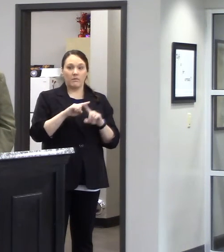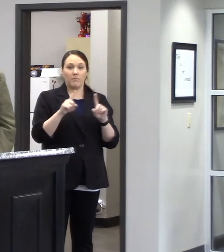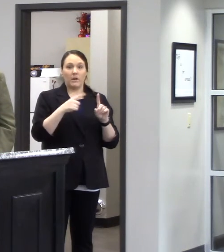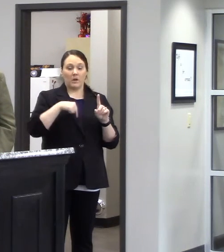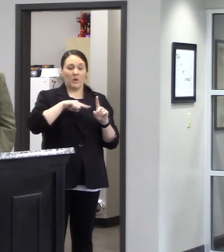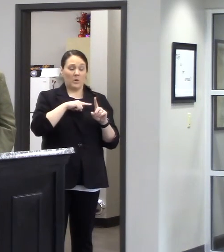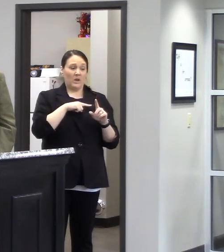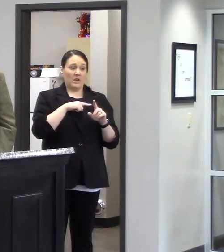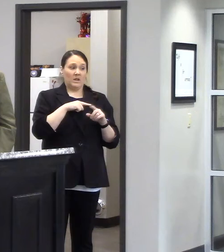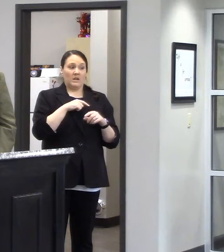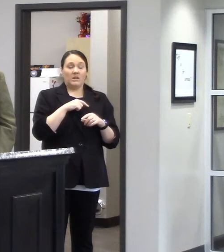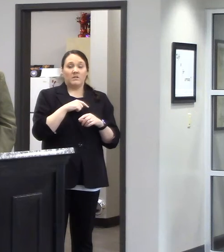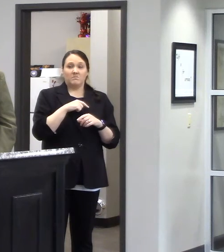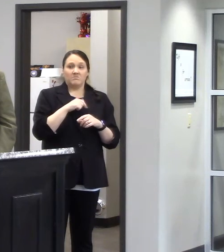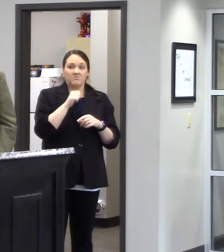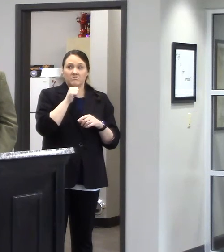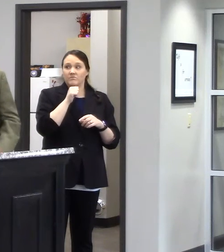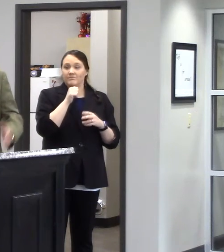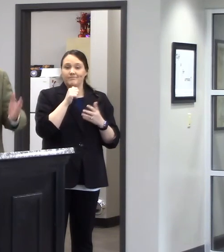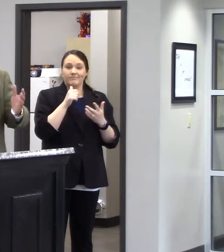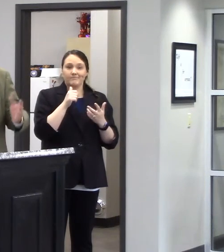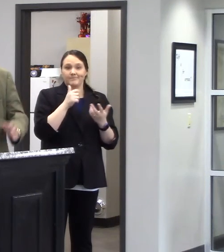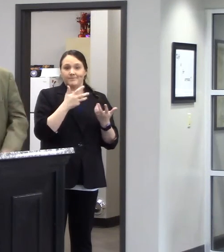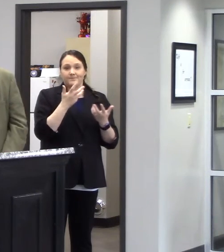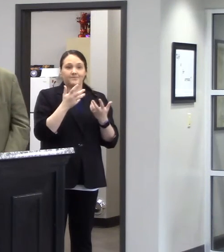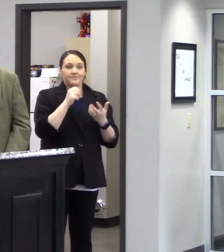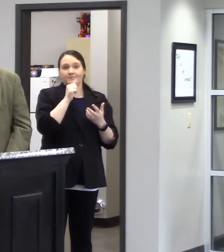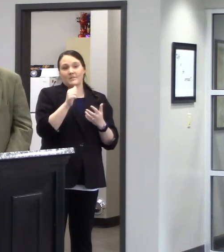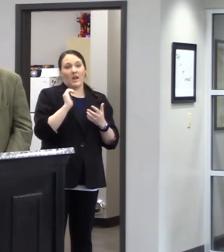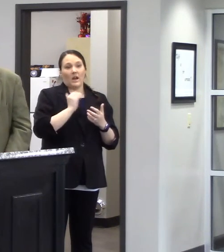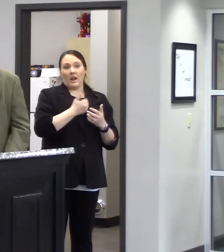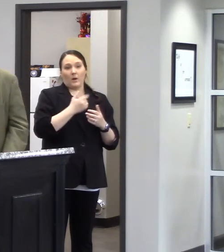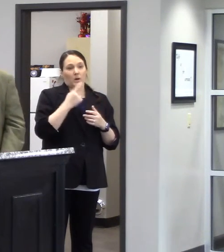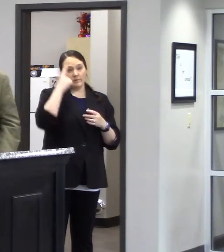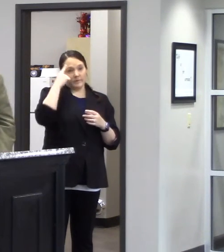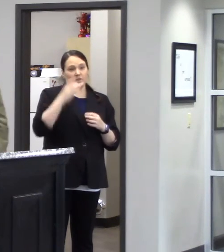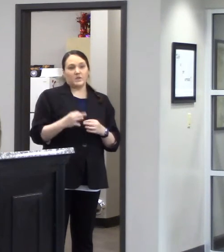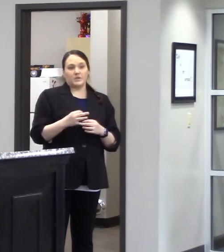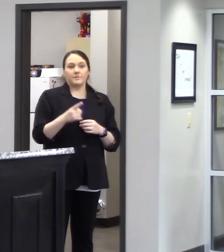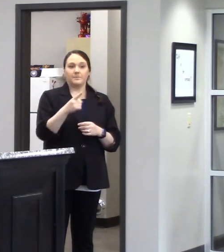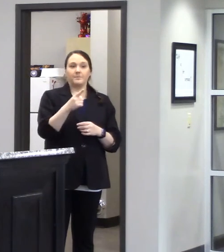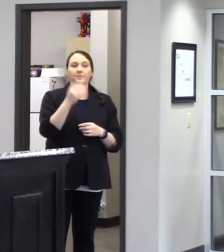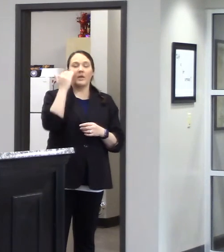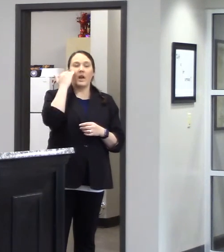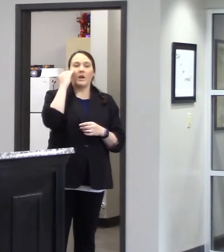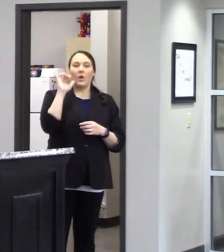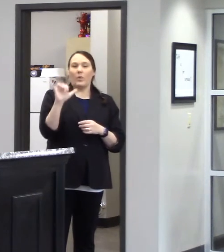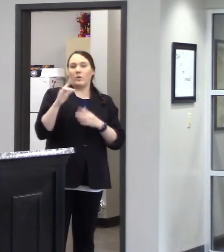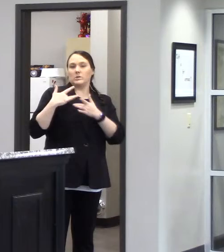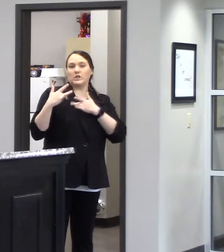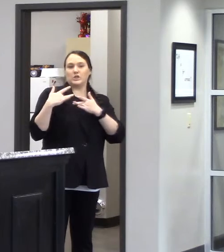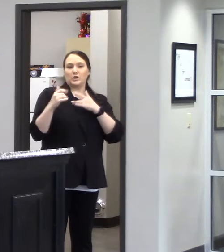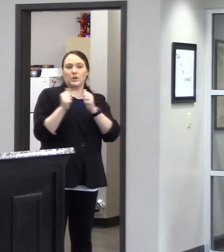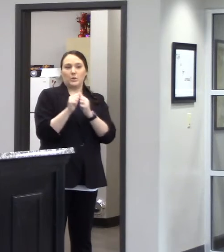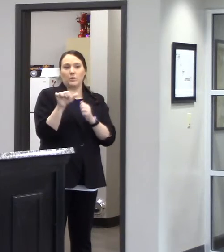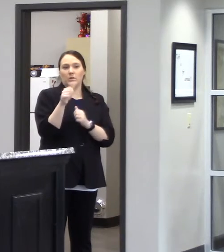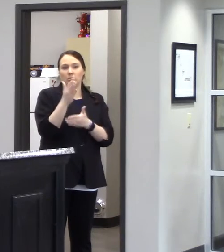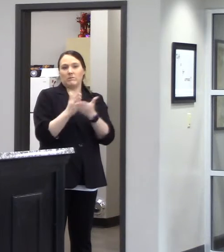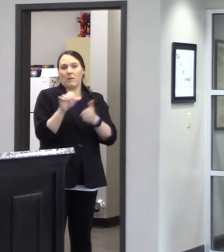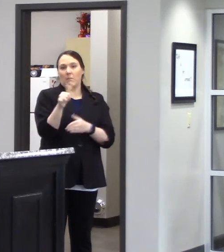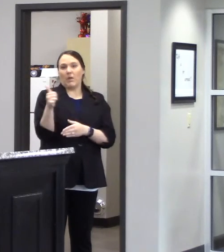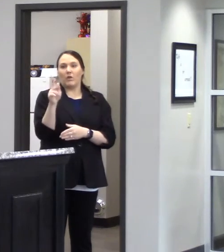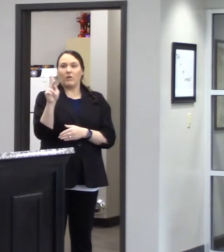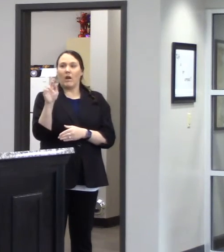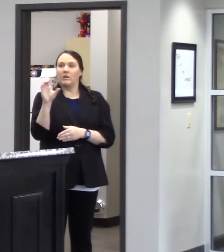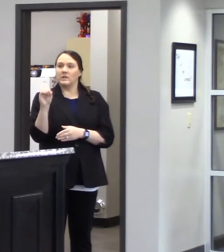we're concerned i think but uh uh it's that's not our call i knew it was just a major concern with some of the other like nox